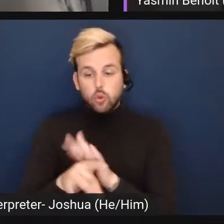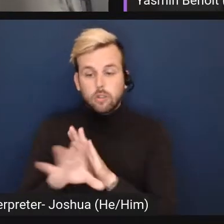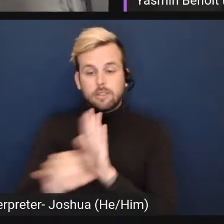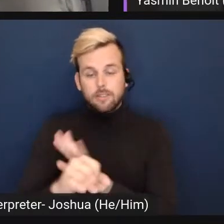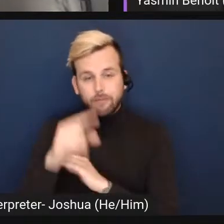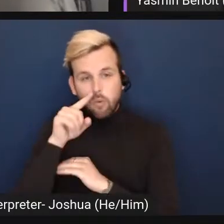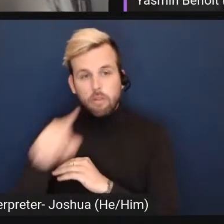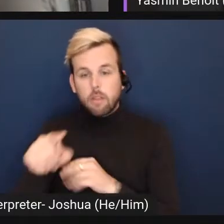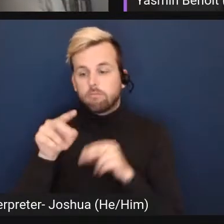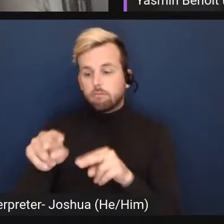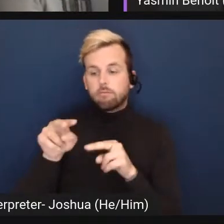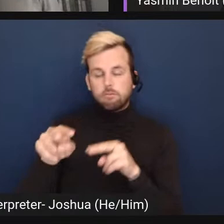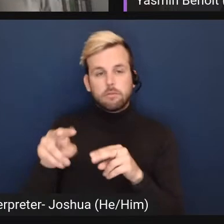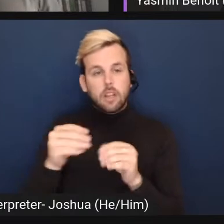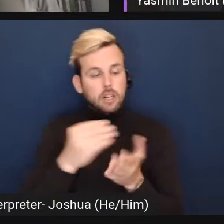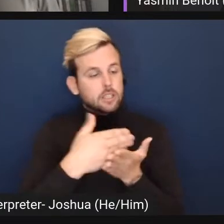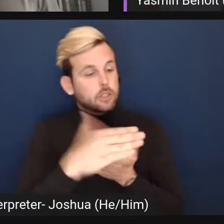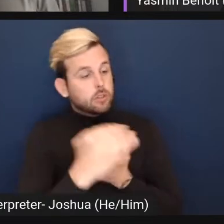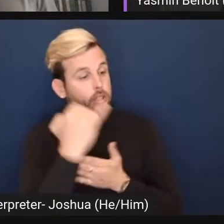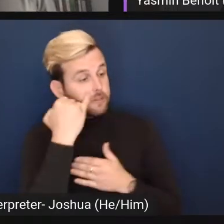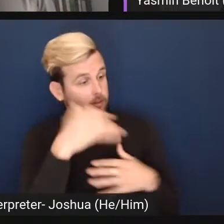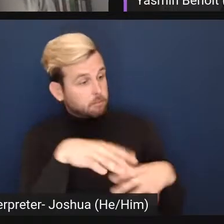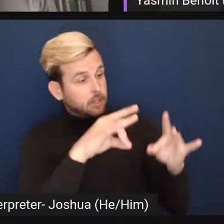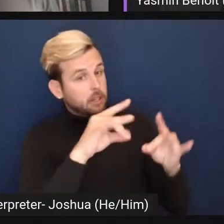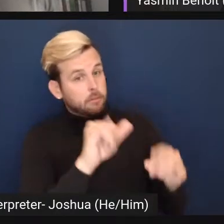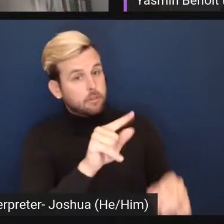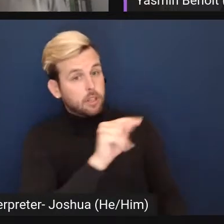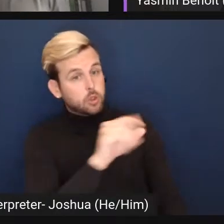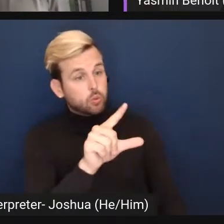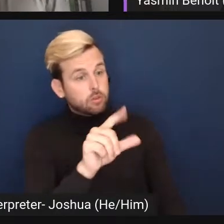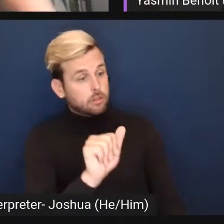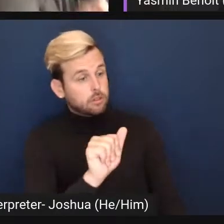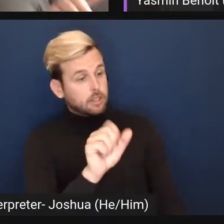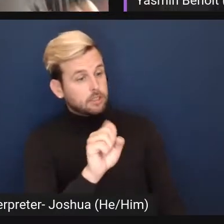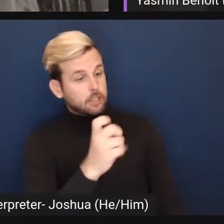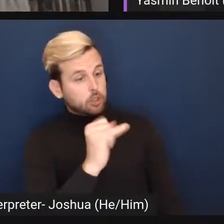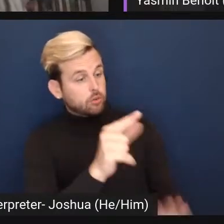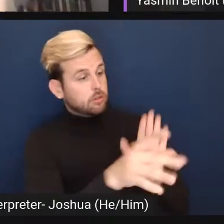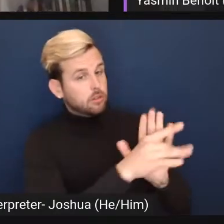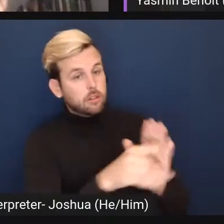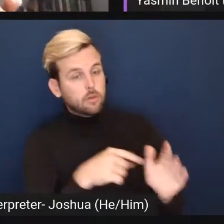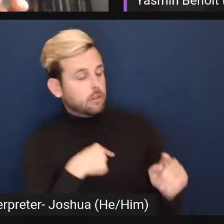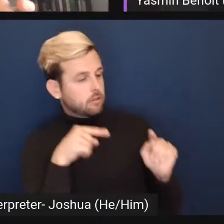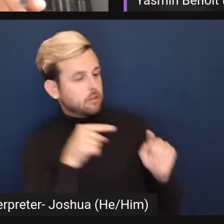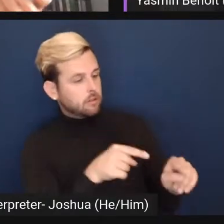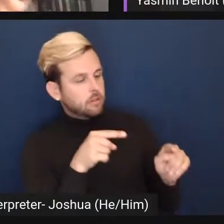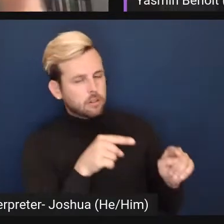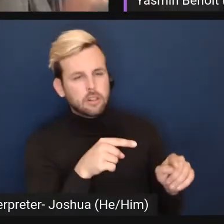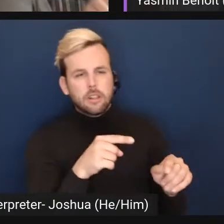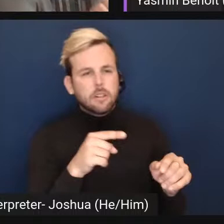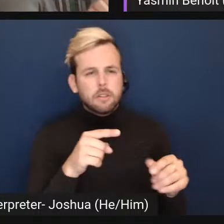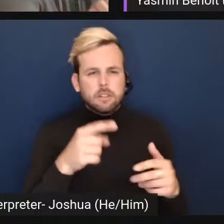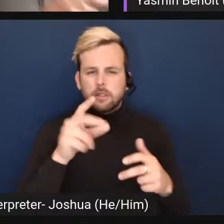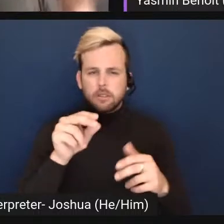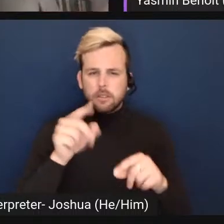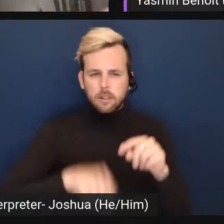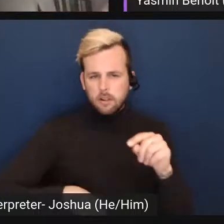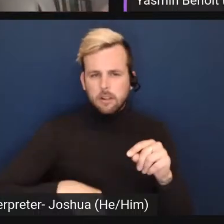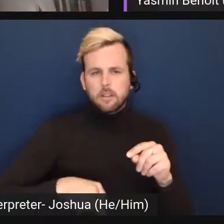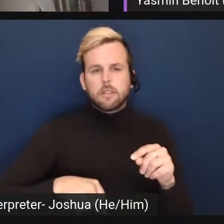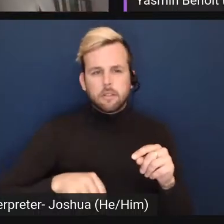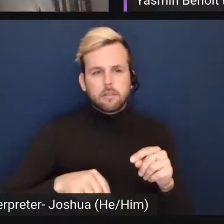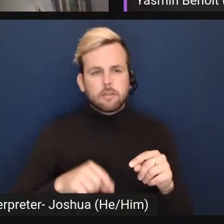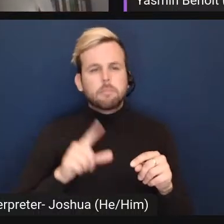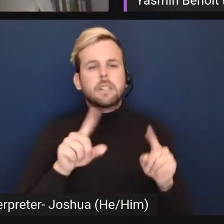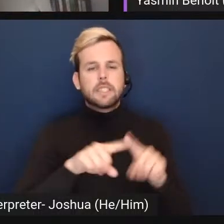others who pick up the tool of an asexual identity and use it in a way that's different than the, than someone